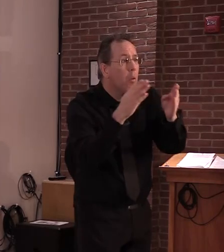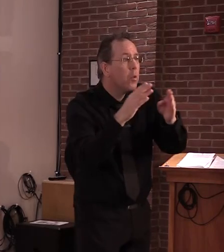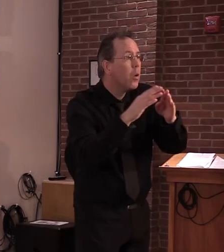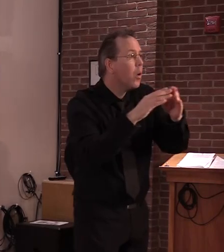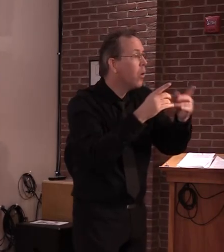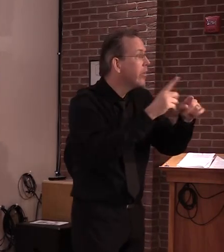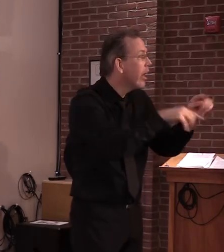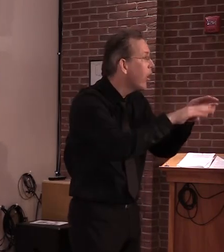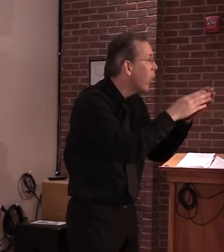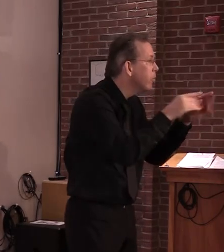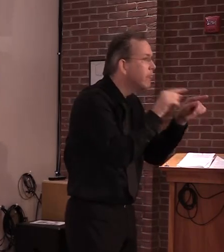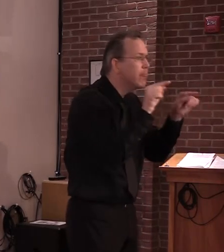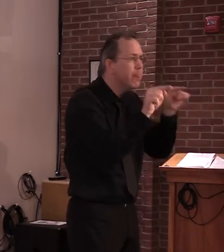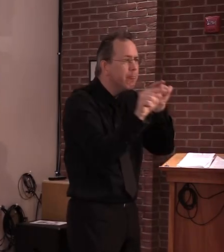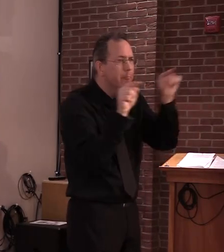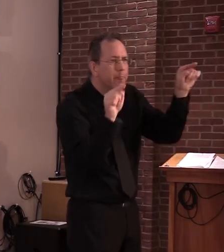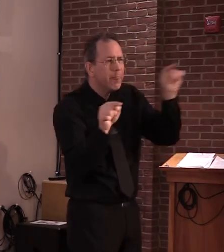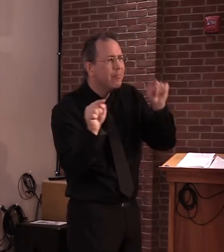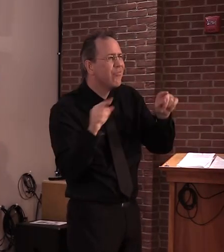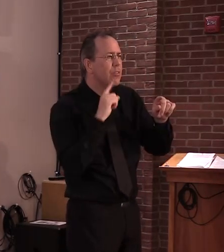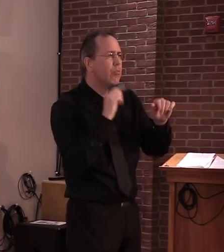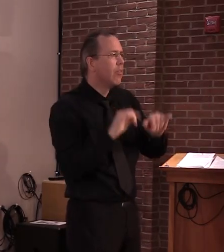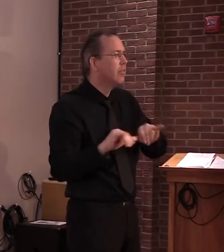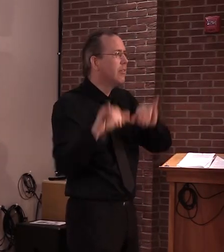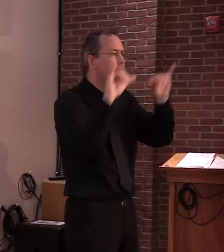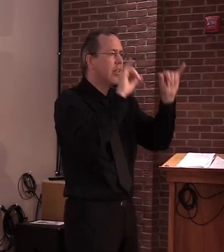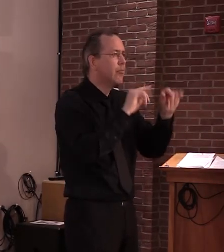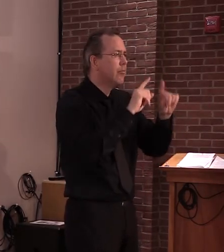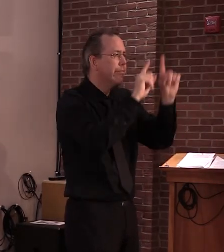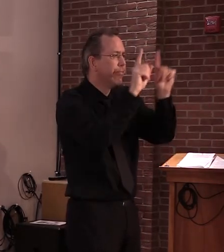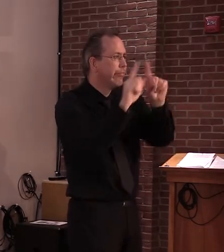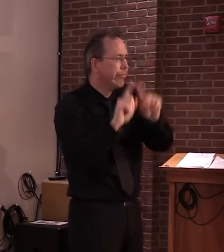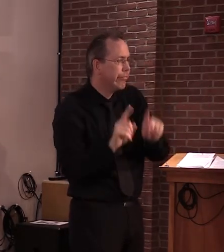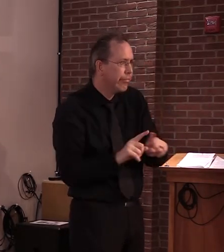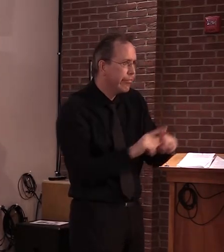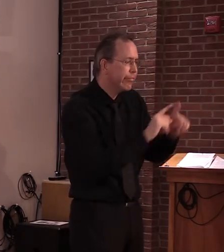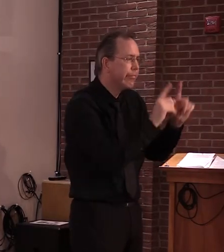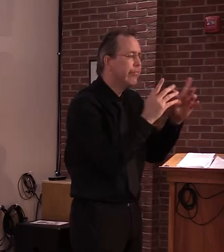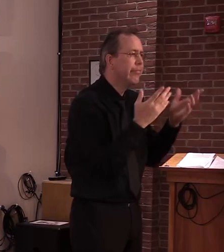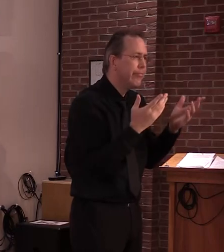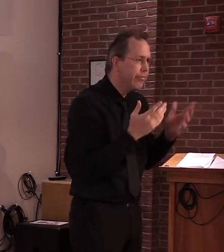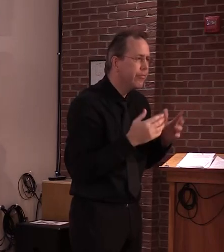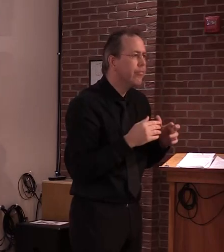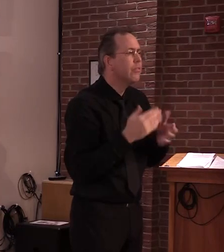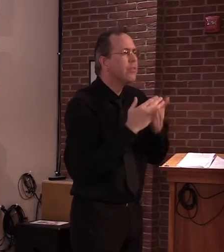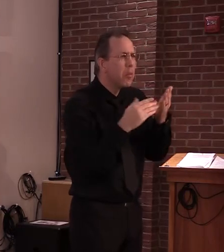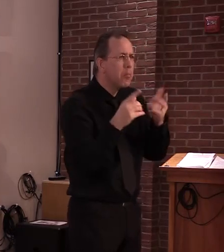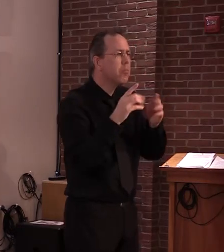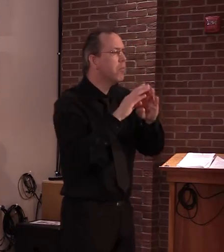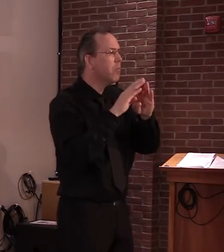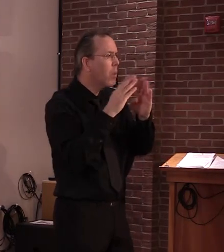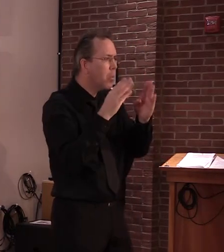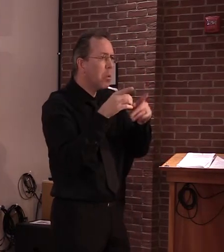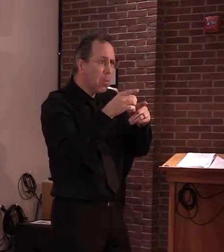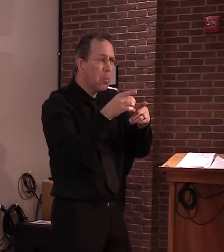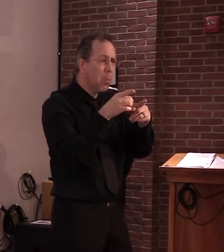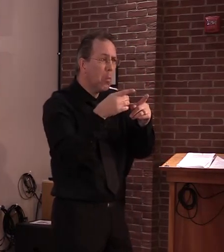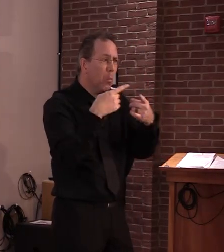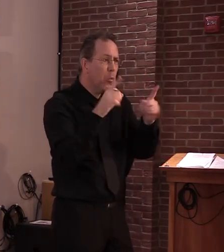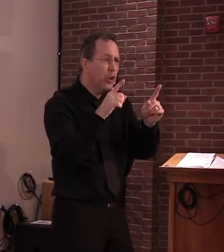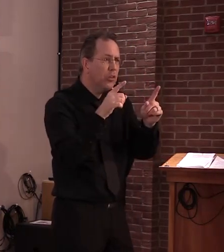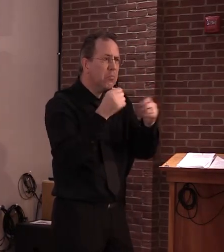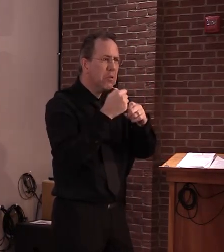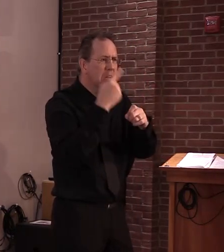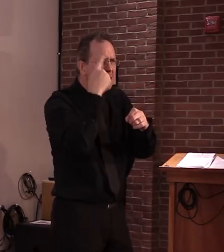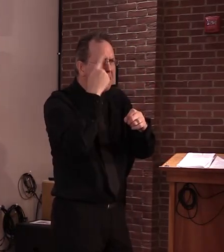when healthcare is reopened or not, uh, some of it makes sense. Some of it you would say, I wonder why that state did this